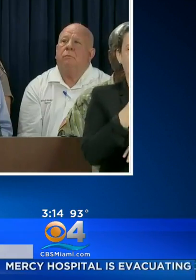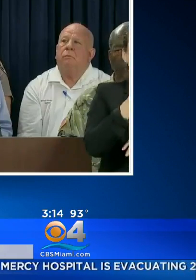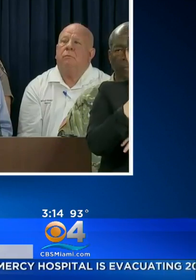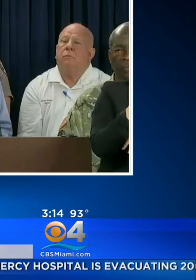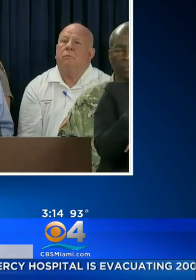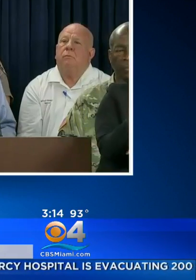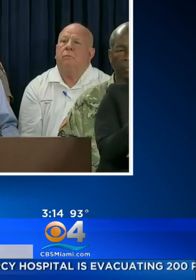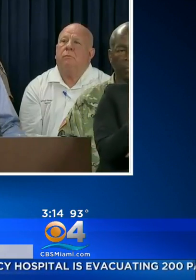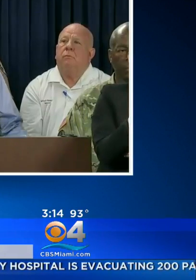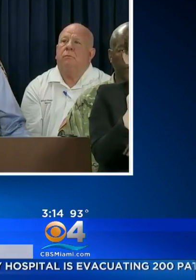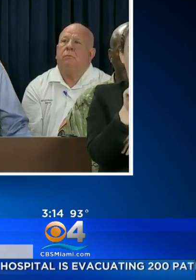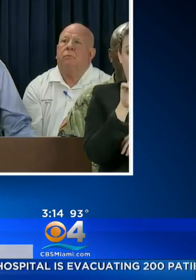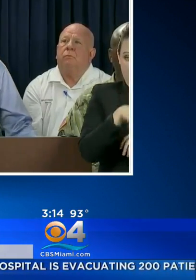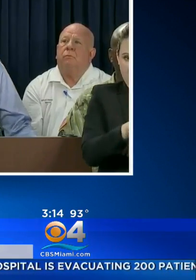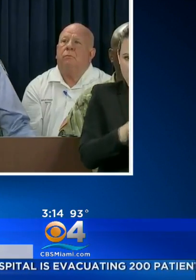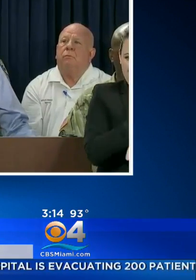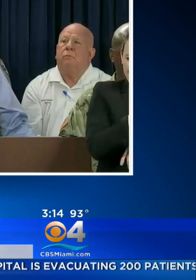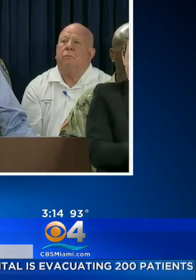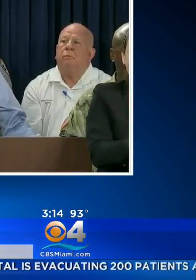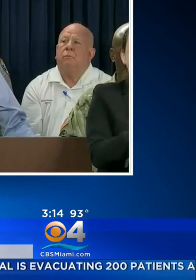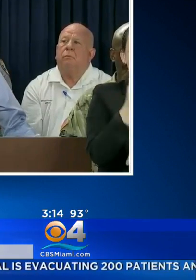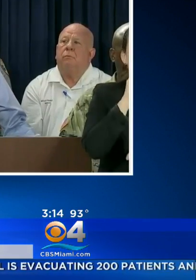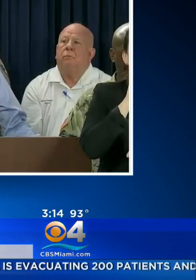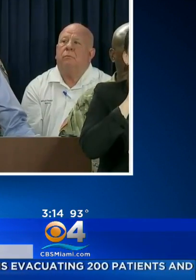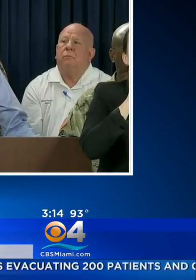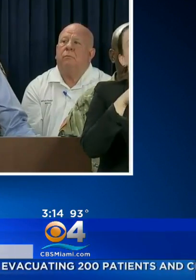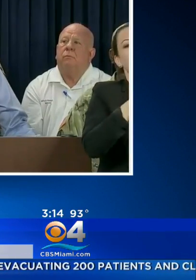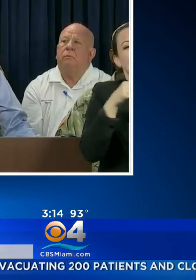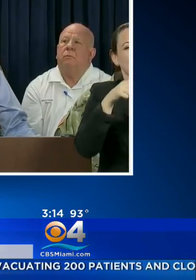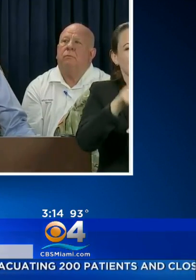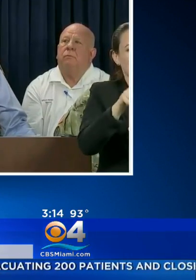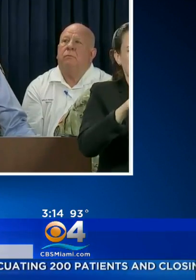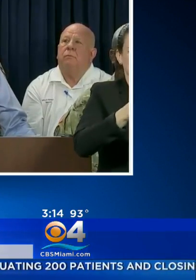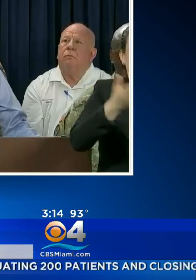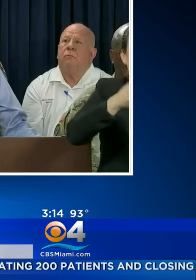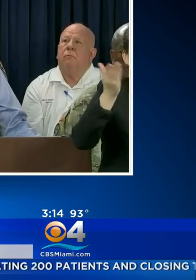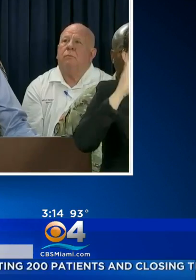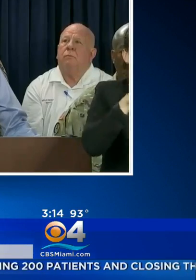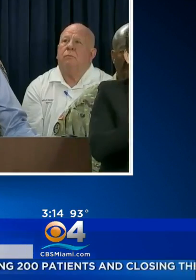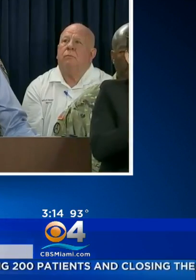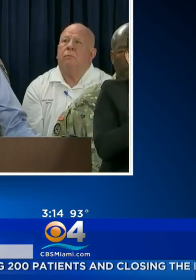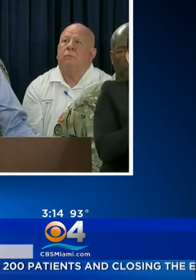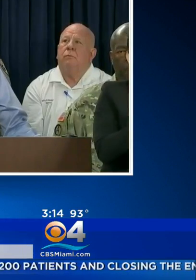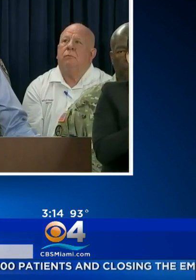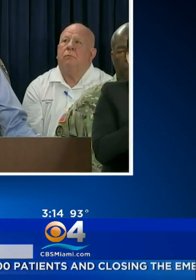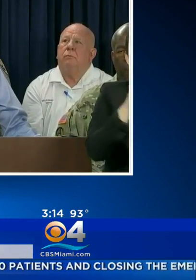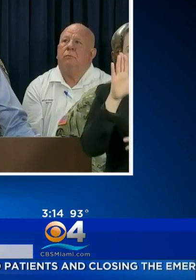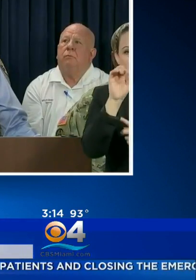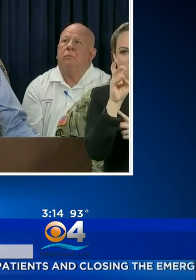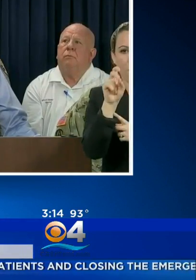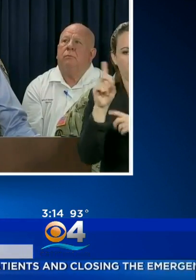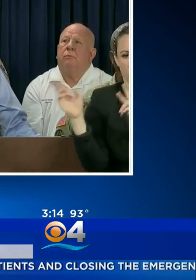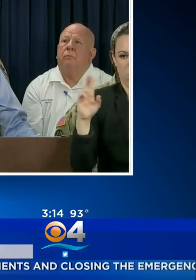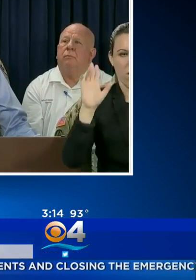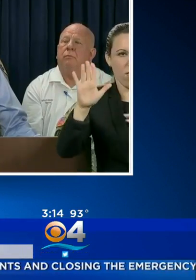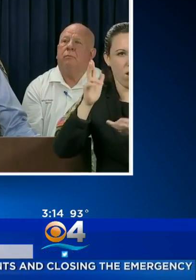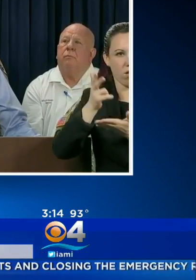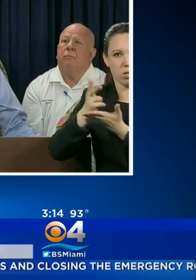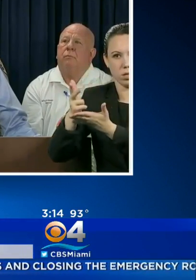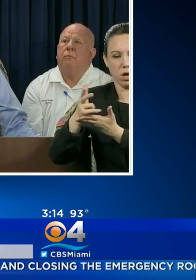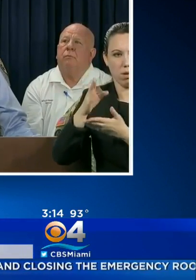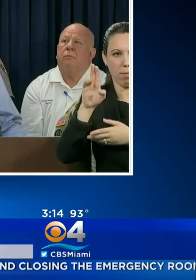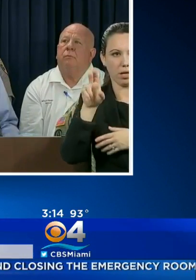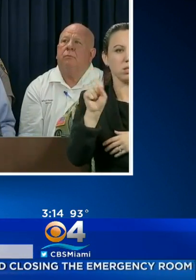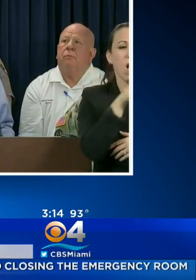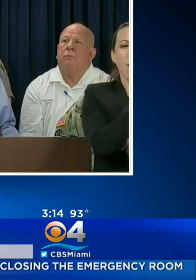THIS TIME MIAMI-DADE IS USING THESE SERVICES TO HELP EVACUATE THOSE WITH SPECIAL NEEDS AND BROWARD HAS BUSES ON STANDBY. MONROE HAS SAID THEY DO NOT NEED THESE